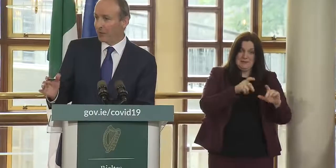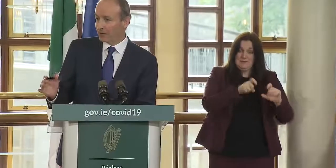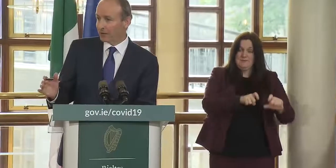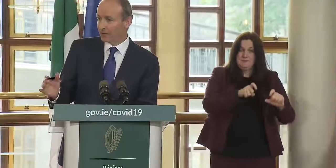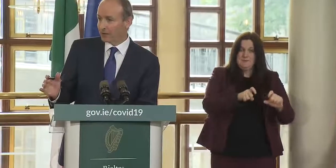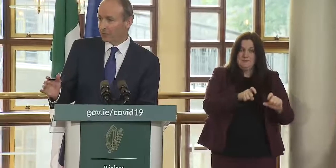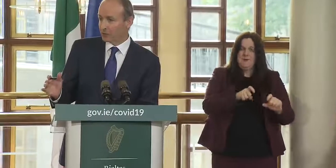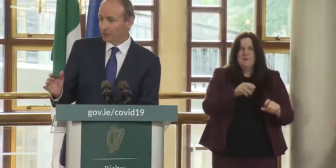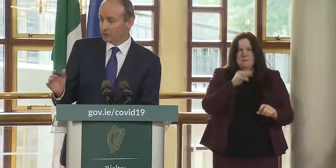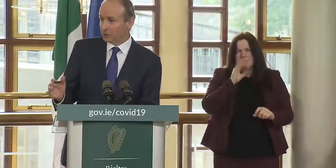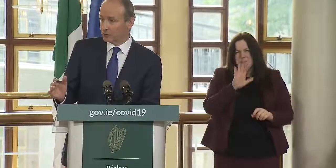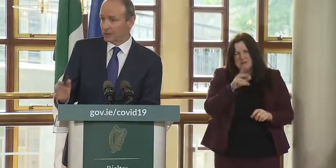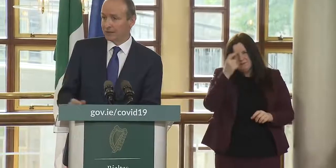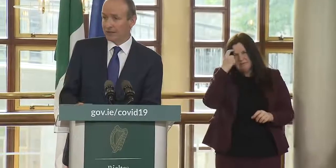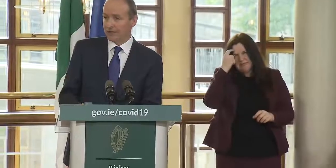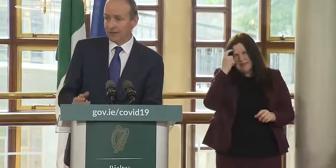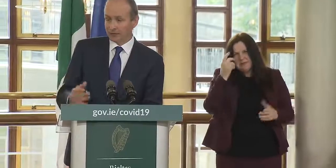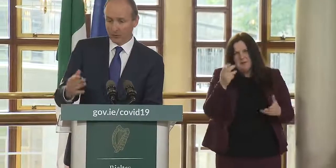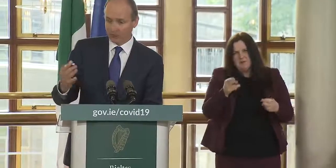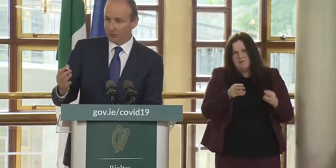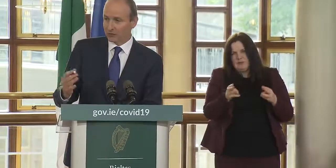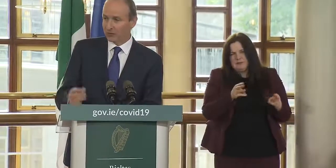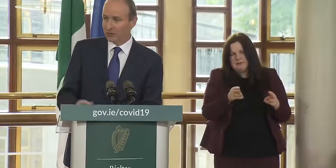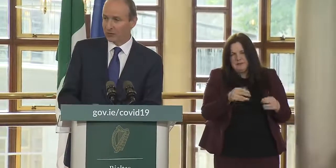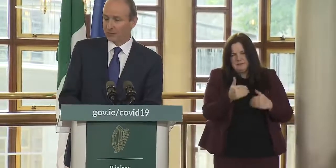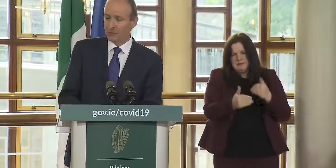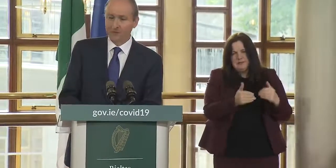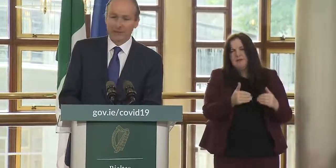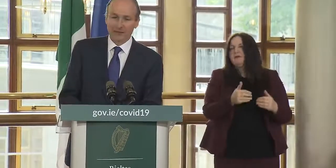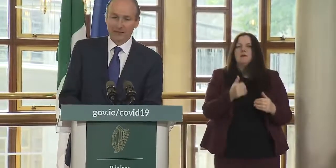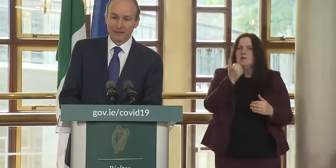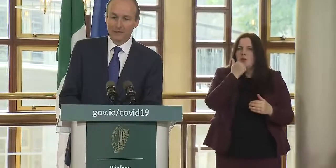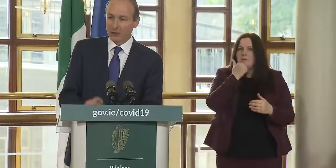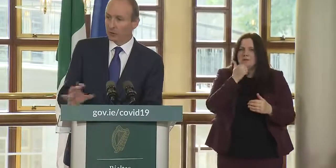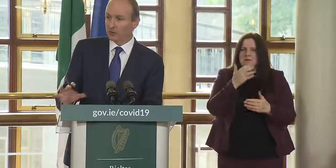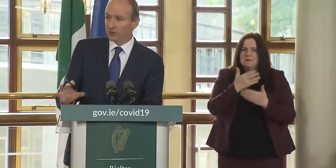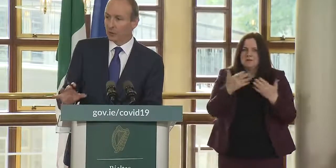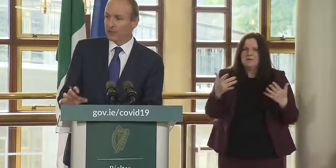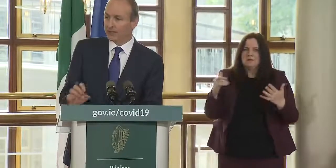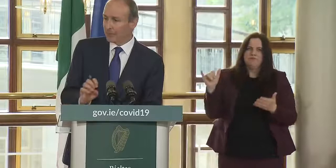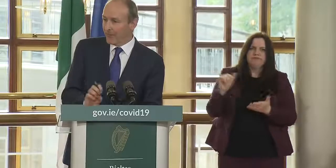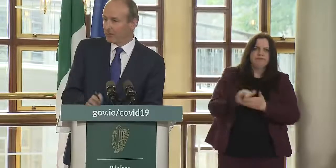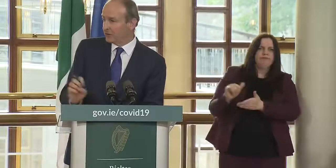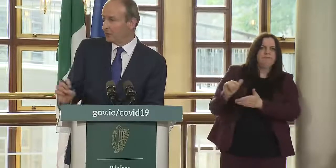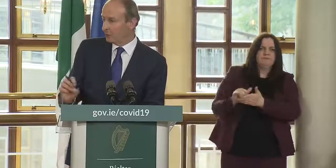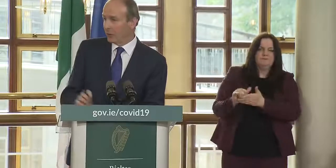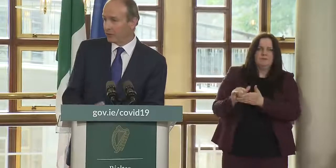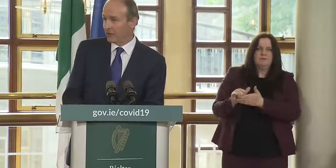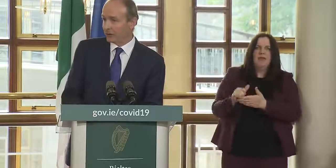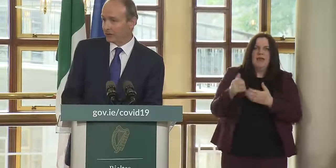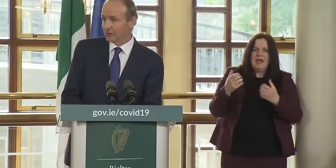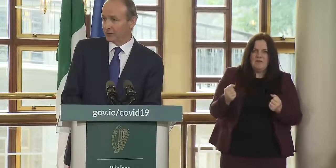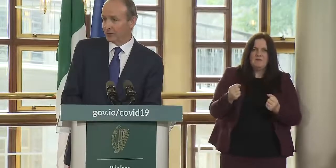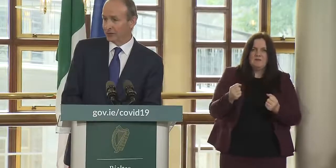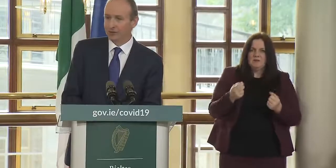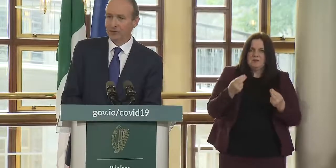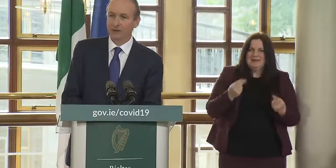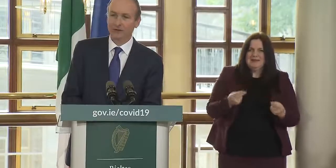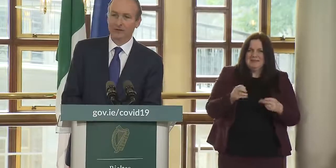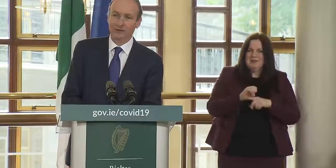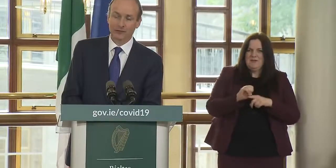be a pragmatic approach too as numbers um given the numbers and so on the capacity to do all of that is